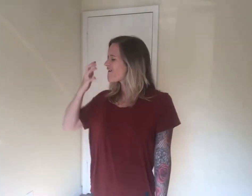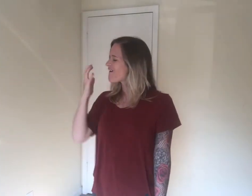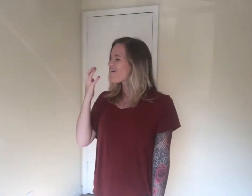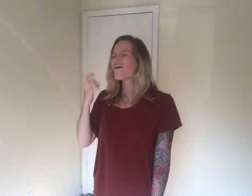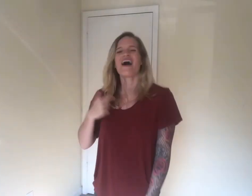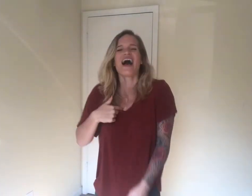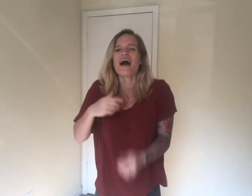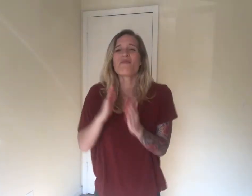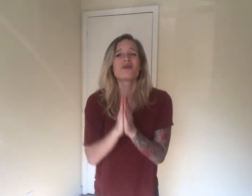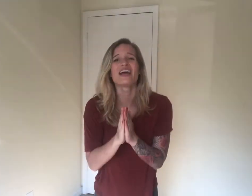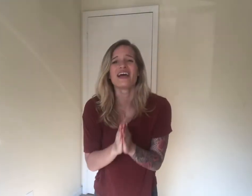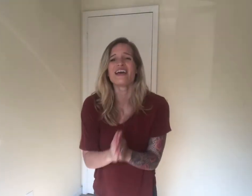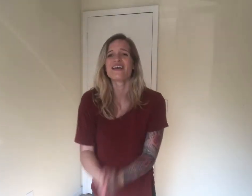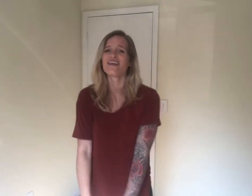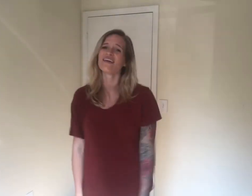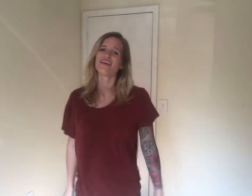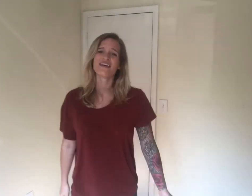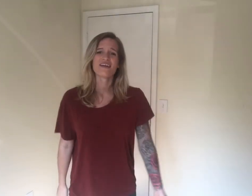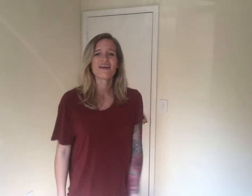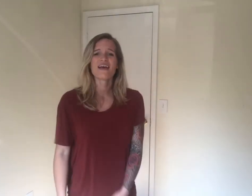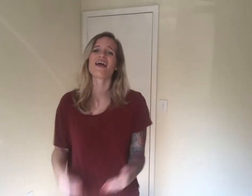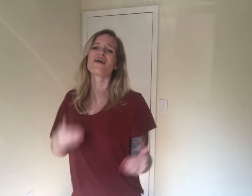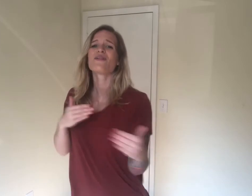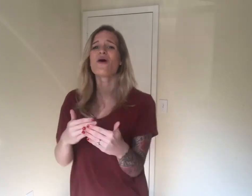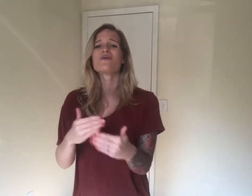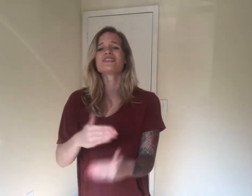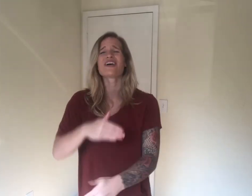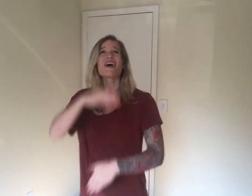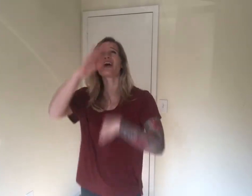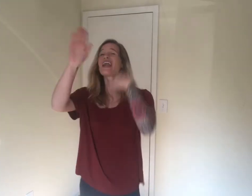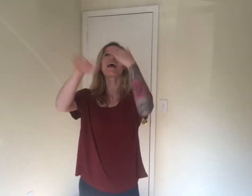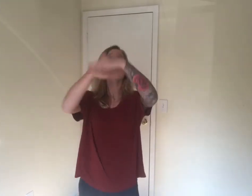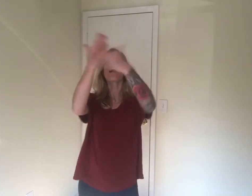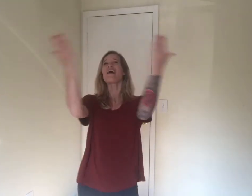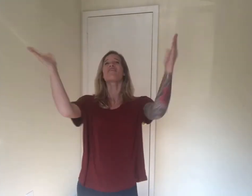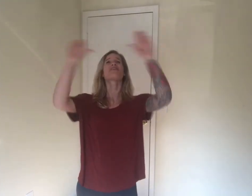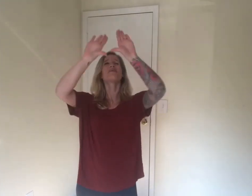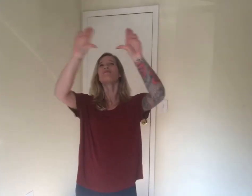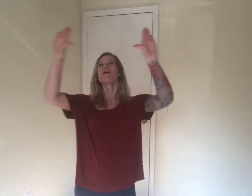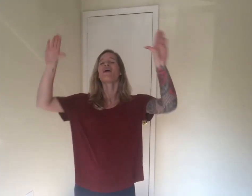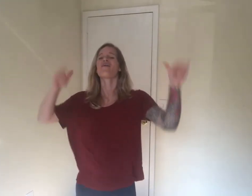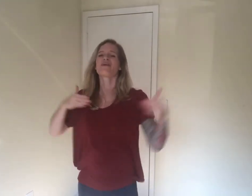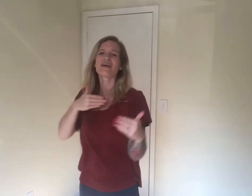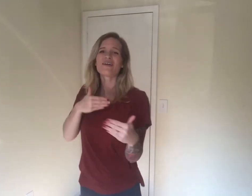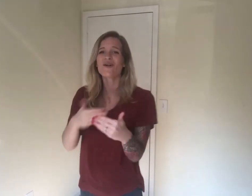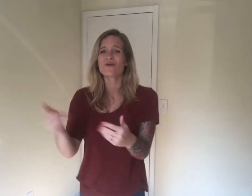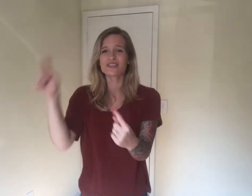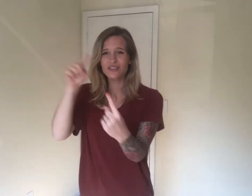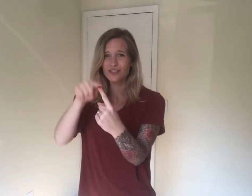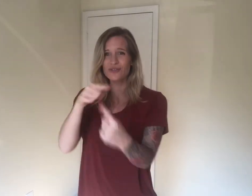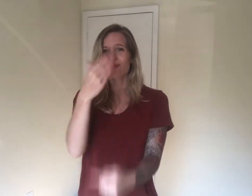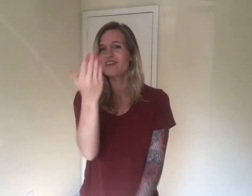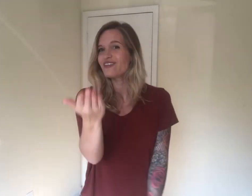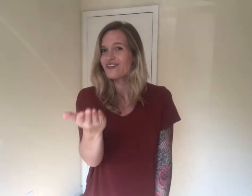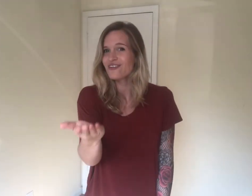I pray Closer to heaven above and closer to you